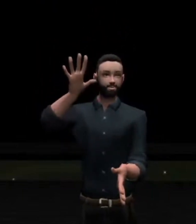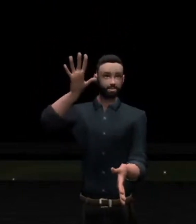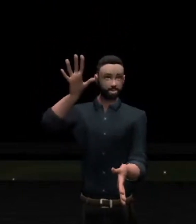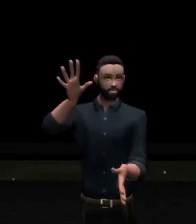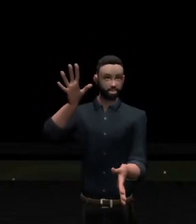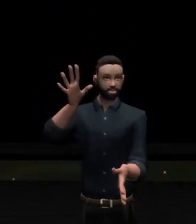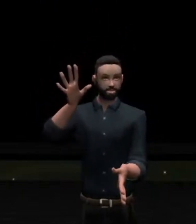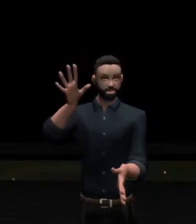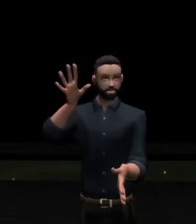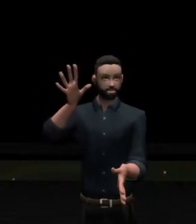of the living God.